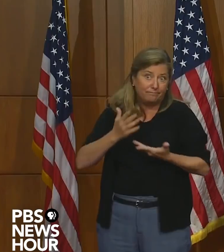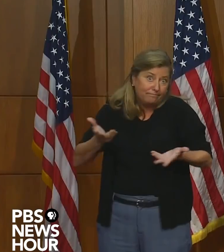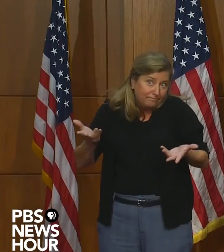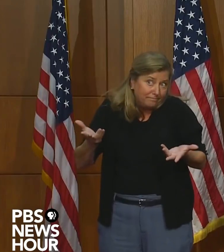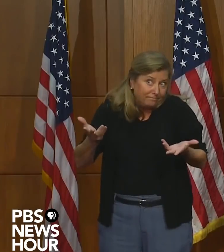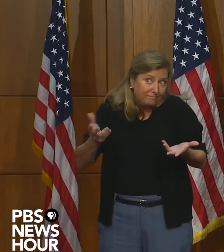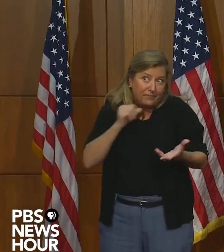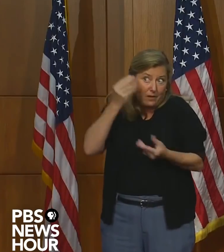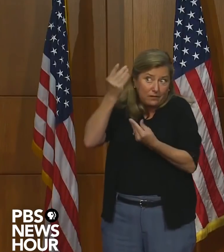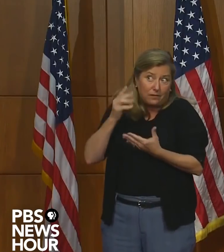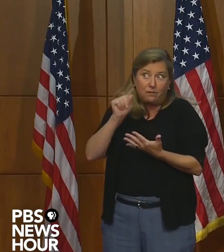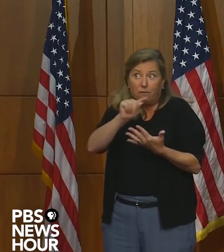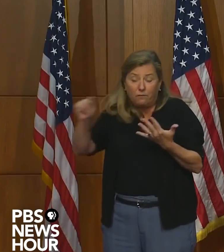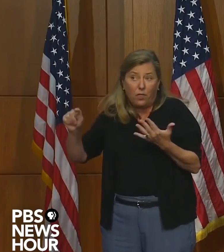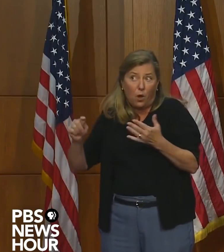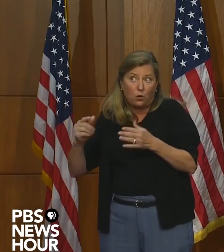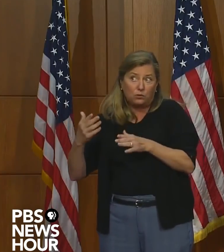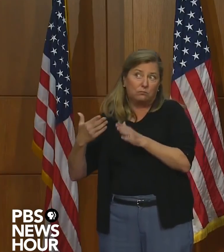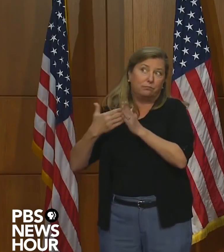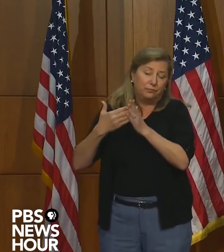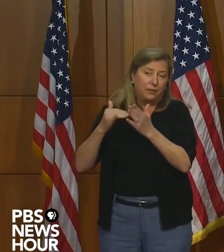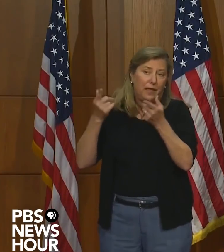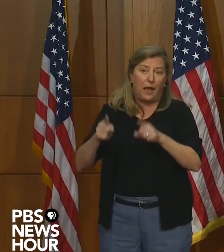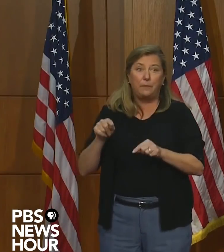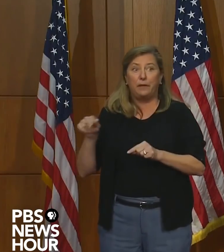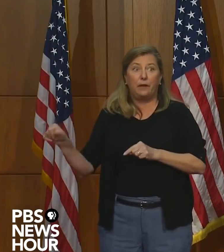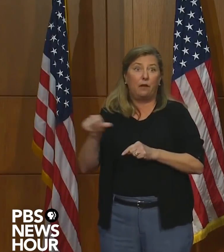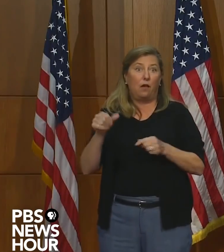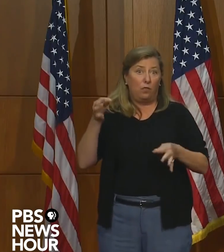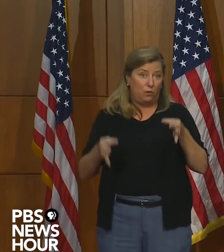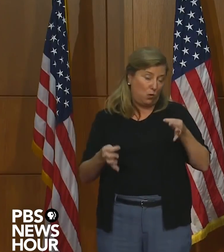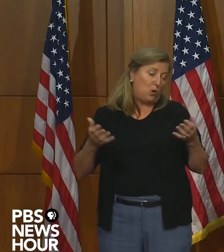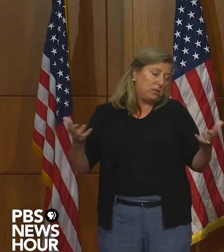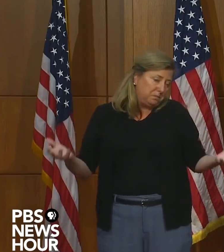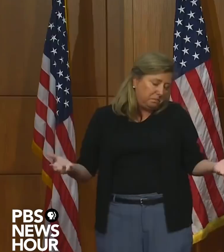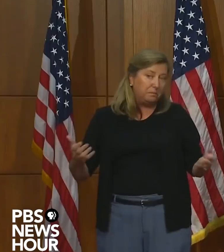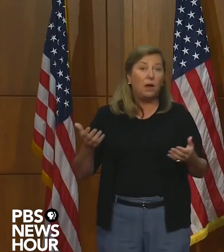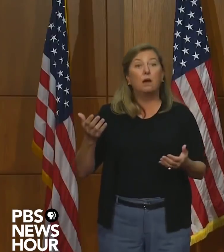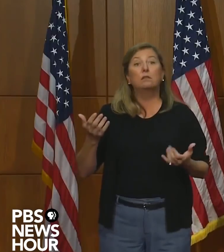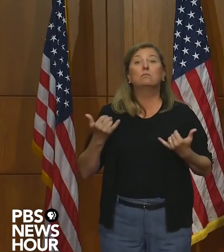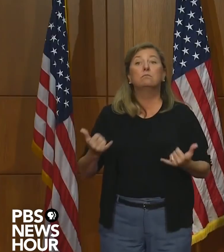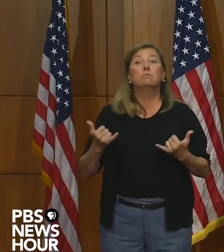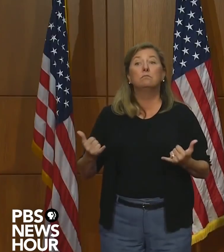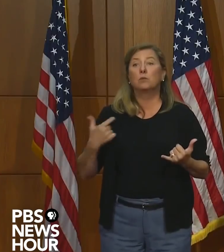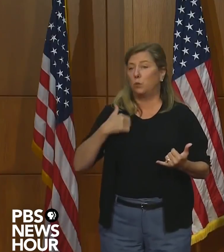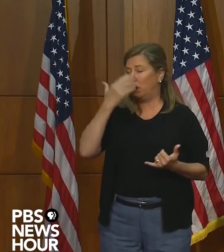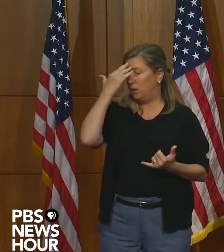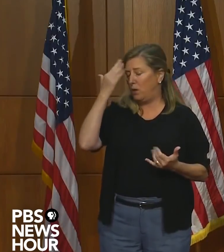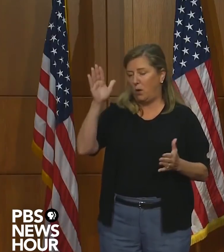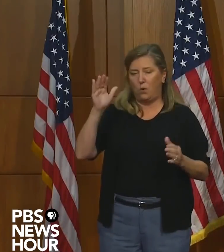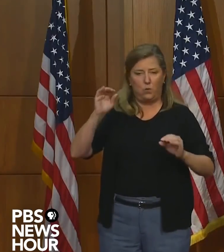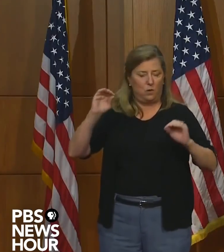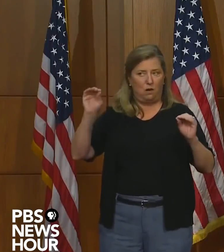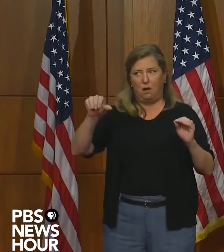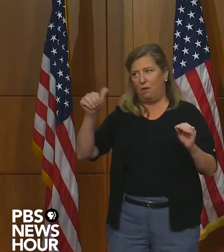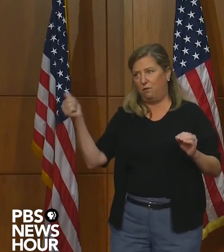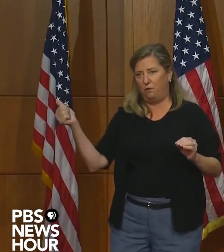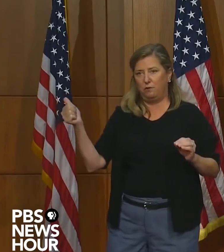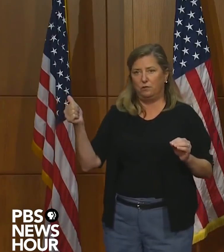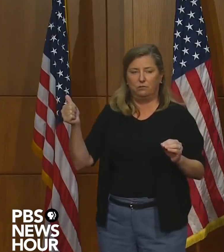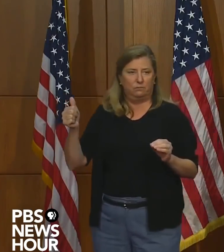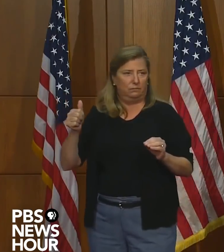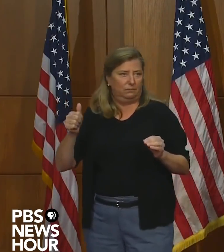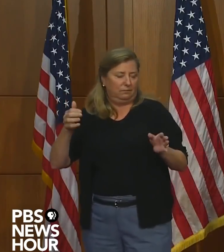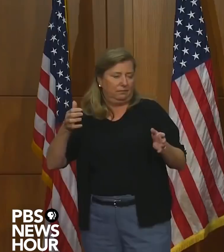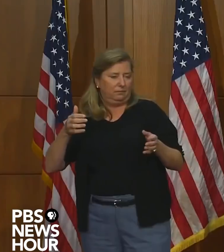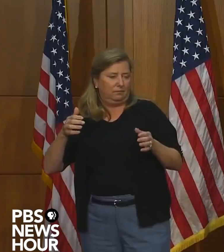other injunctions that have been entered in other circuit courts. But as I stand here today, we are not aware of any other actions against the